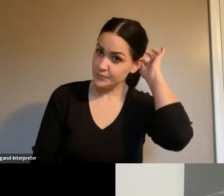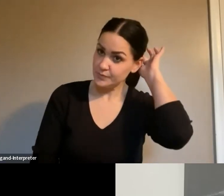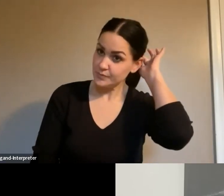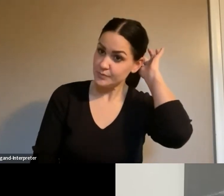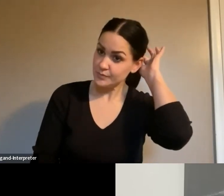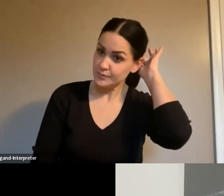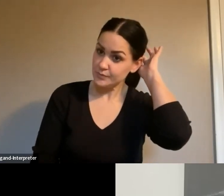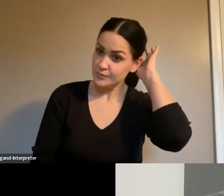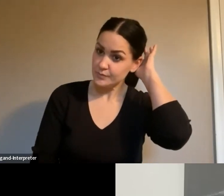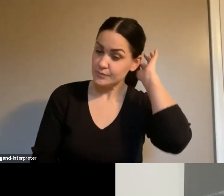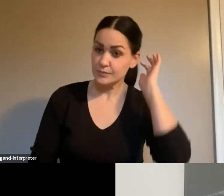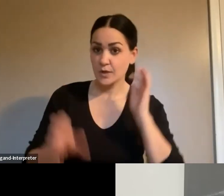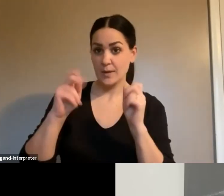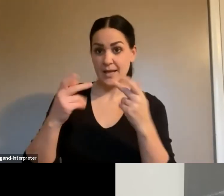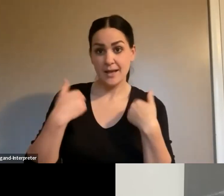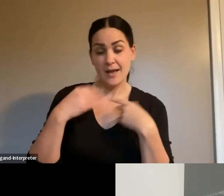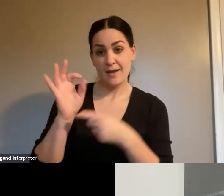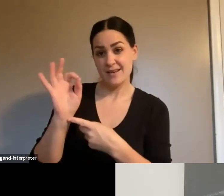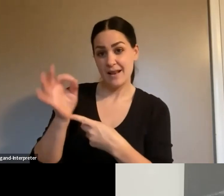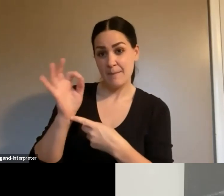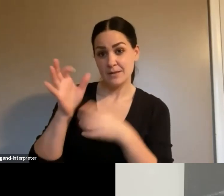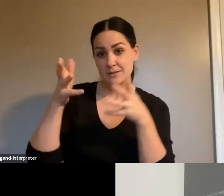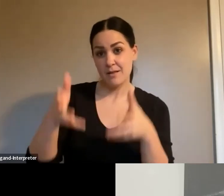That works as we have about nine minutes.